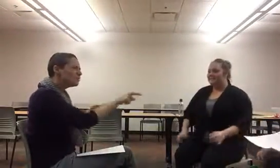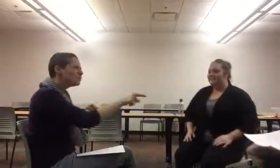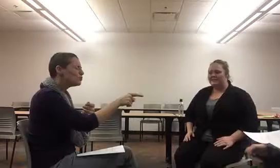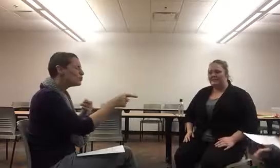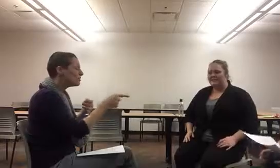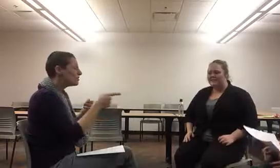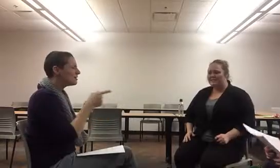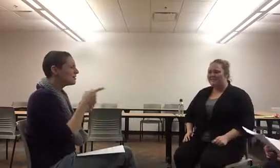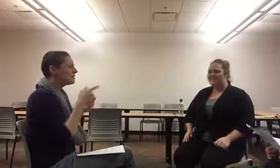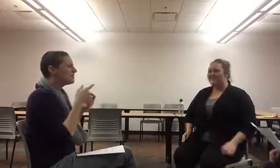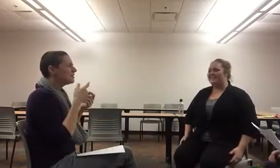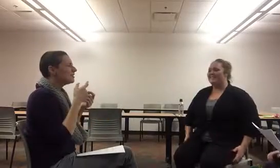So nice to meet you.